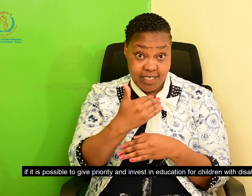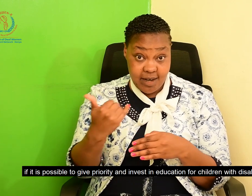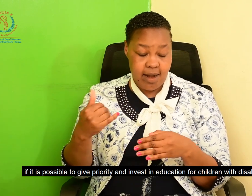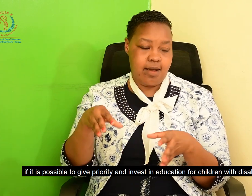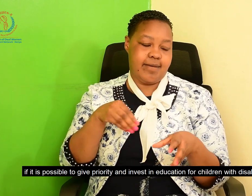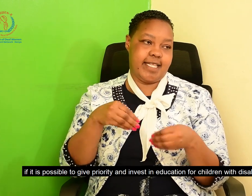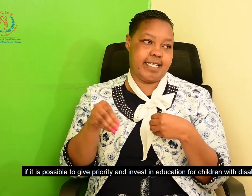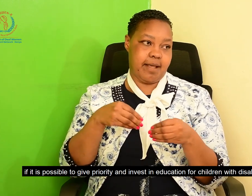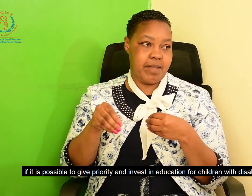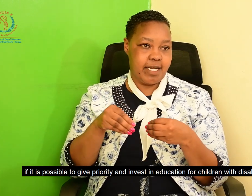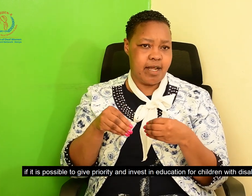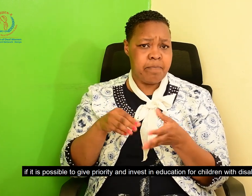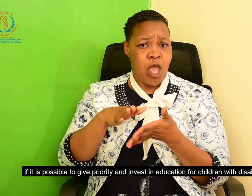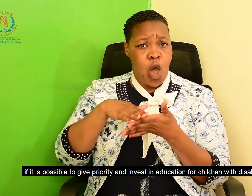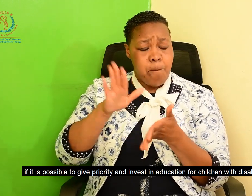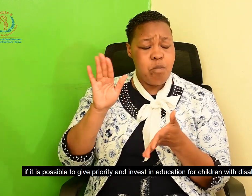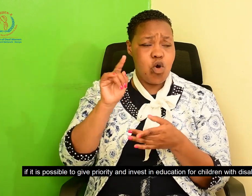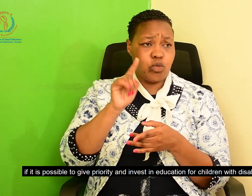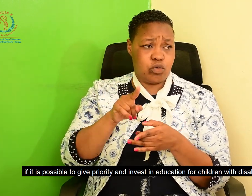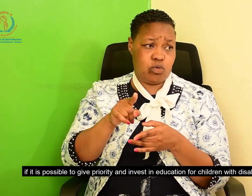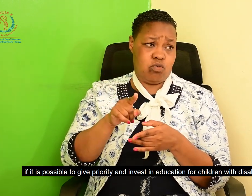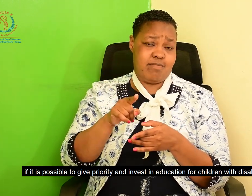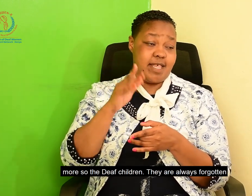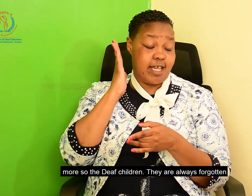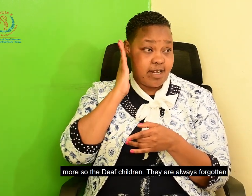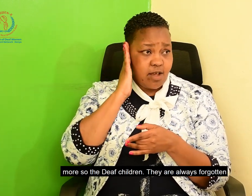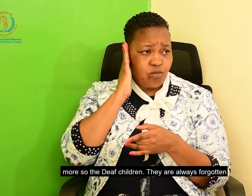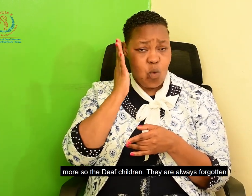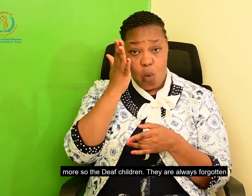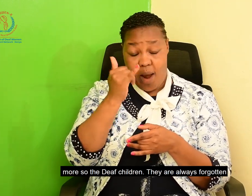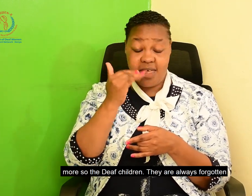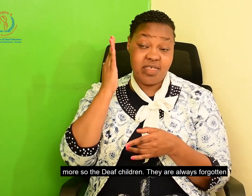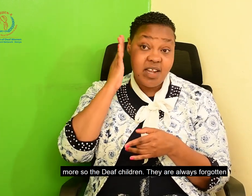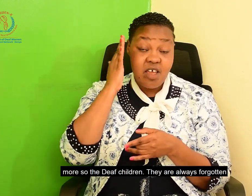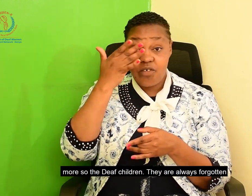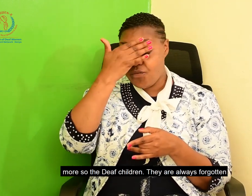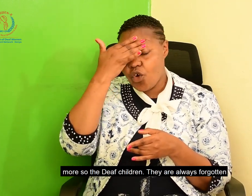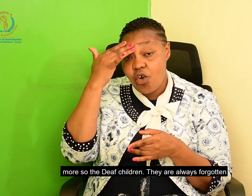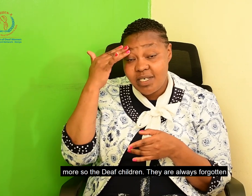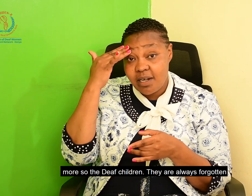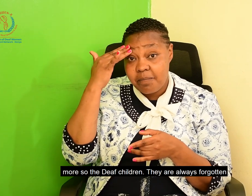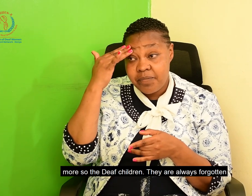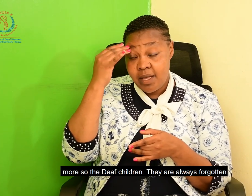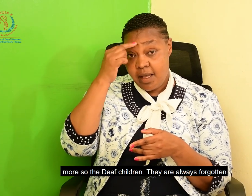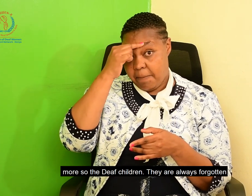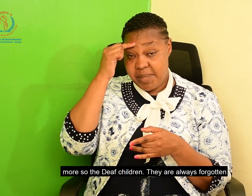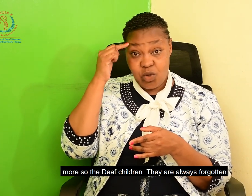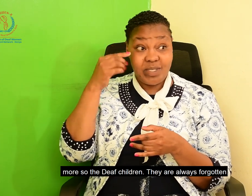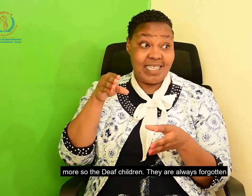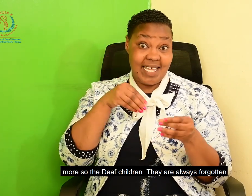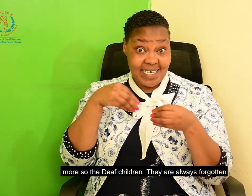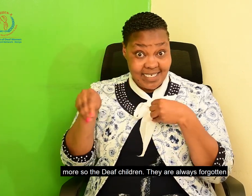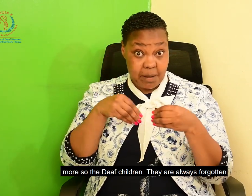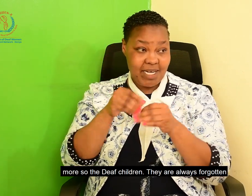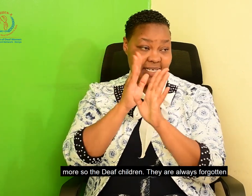in education for children with disabilities. More so the deaf children. Because always the deaf children,